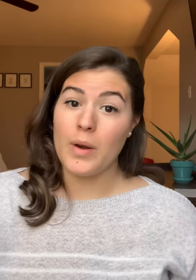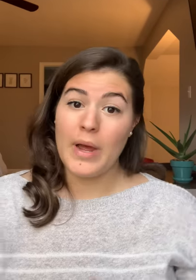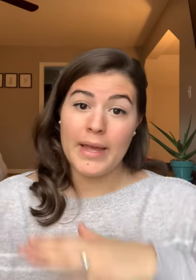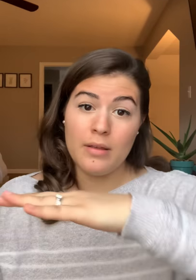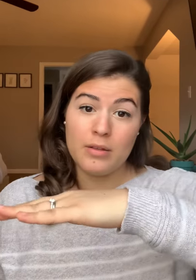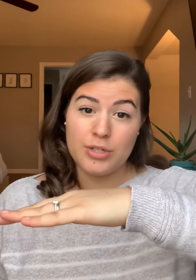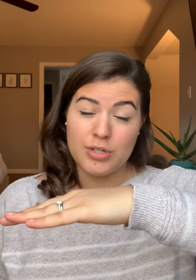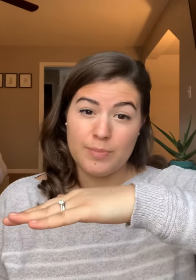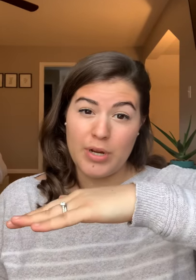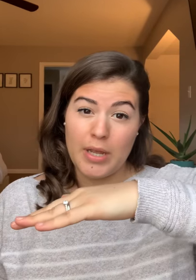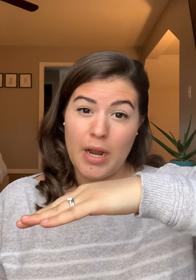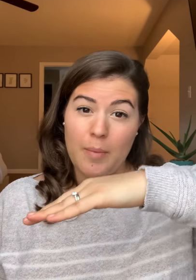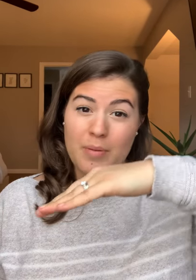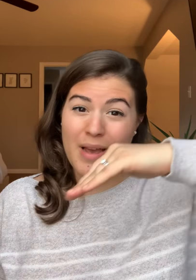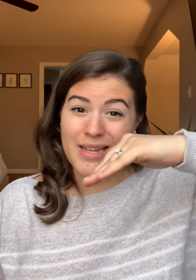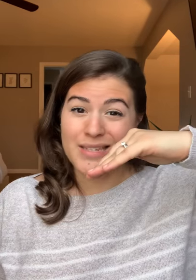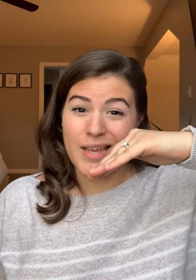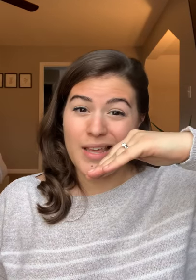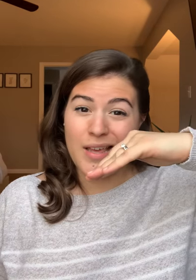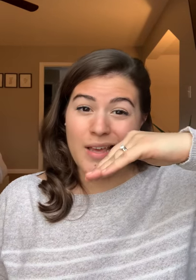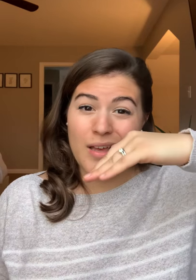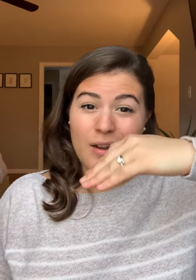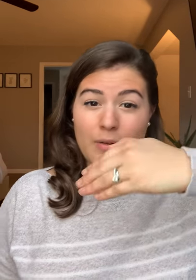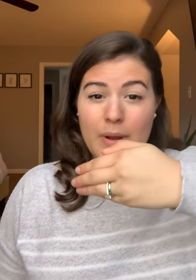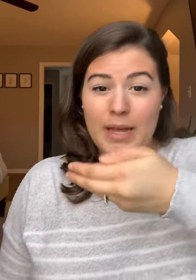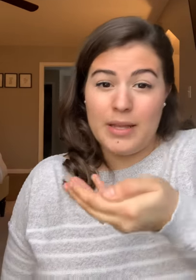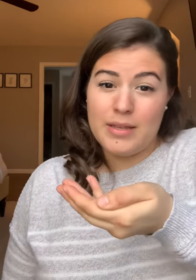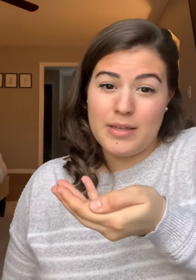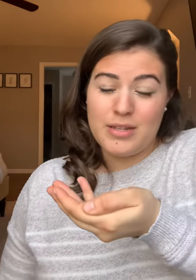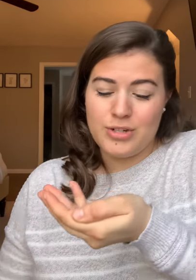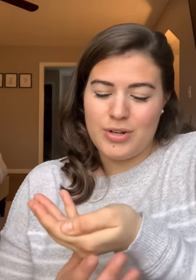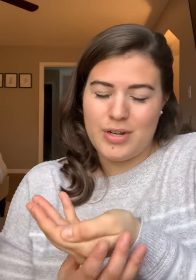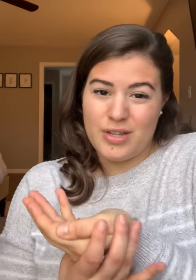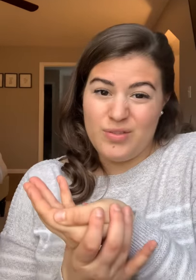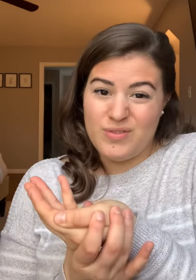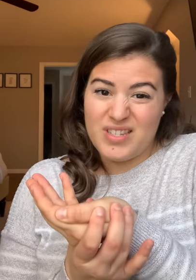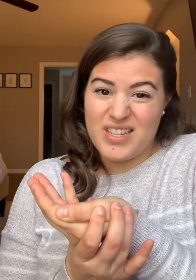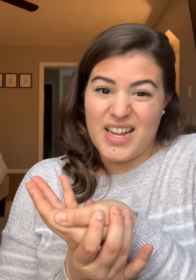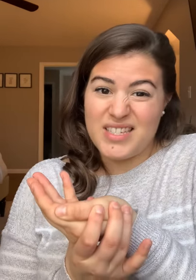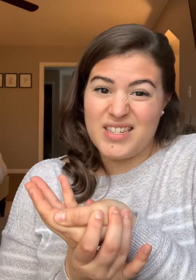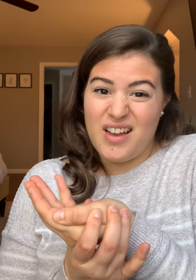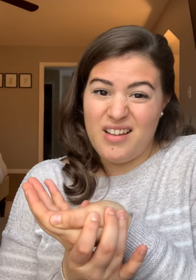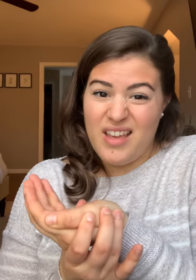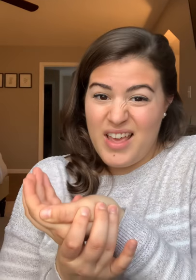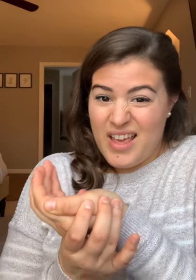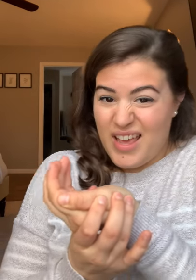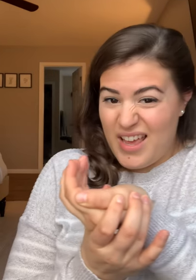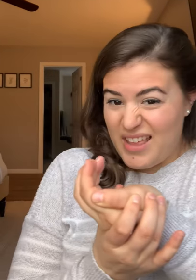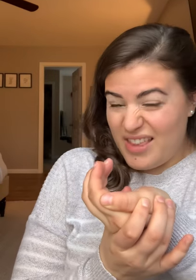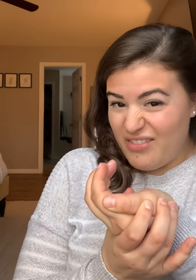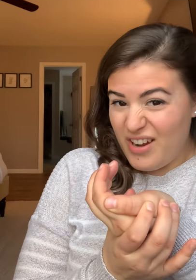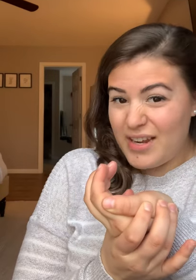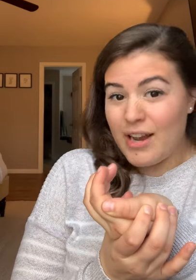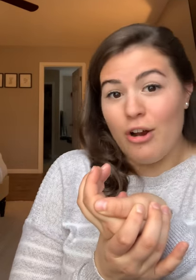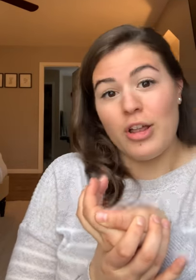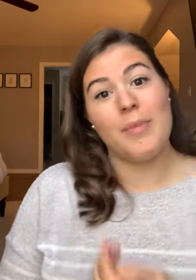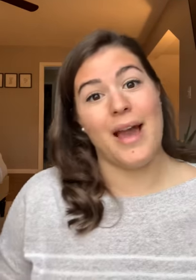way is you're just bringing it up and back and tight another way is you're gonna use the sides of the tongue and then the front and curl it back